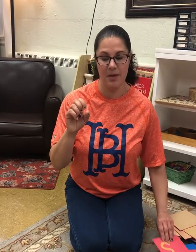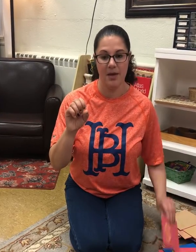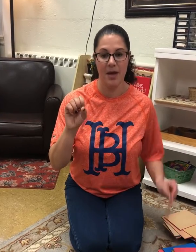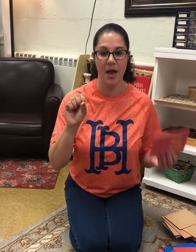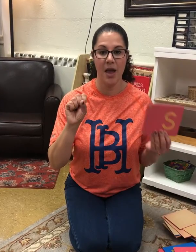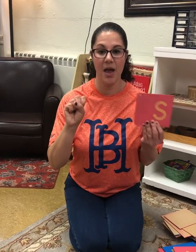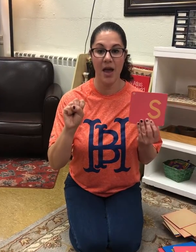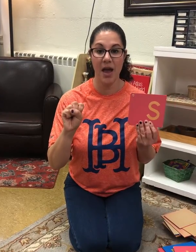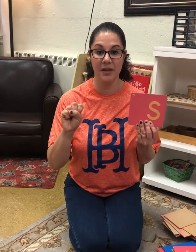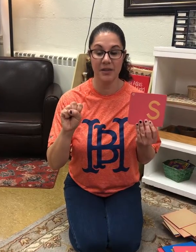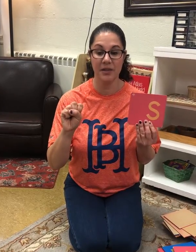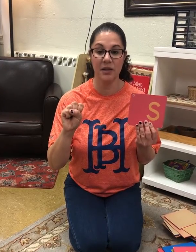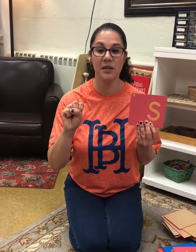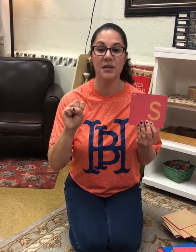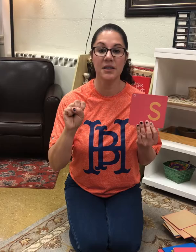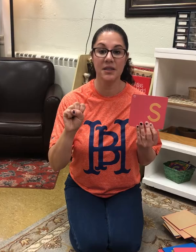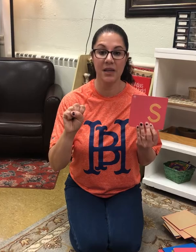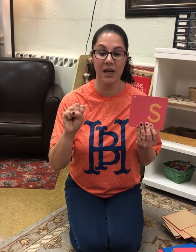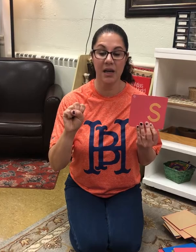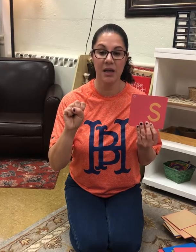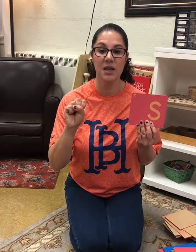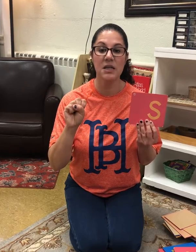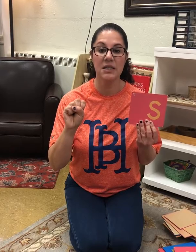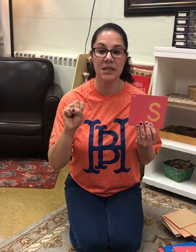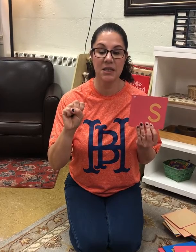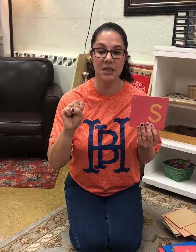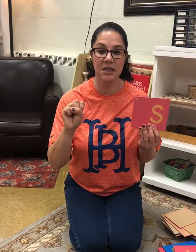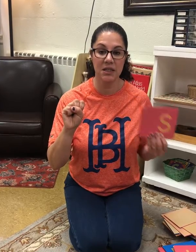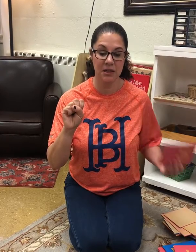S, snake, ssss.